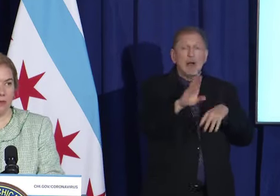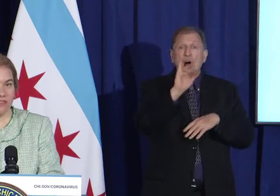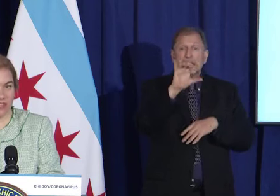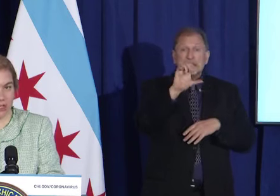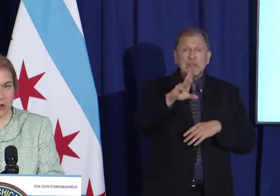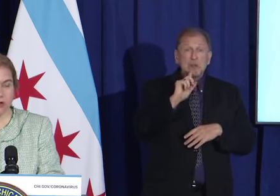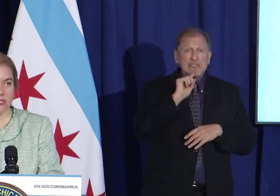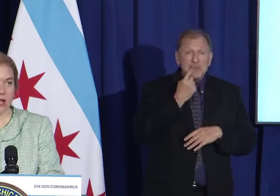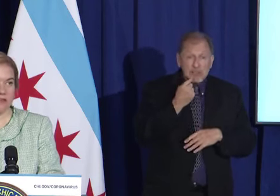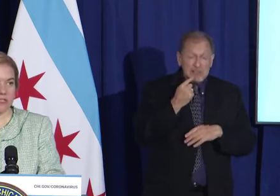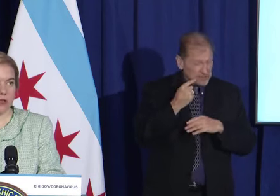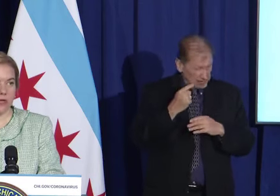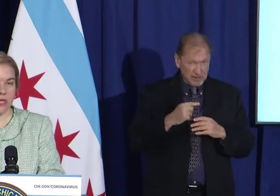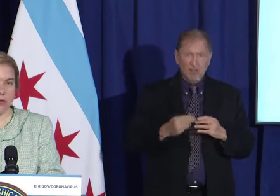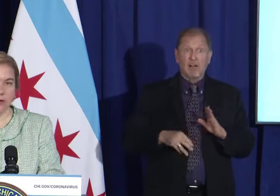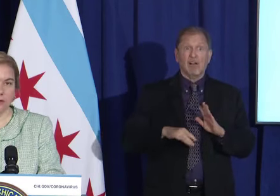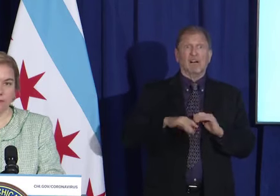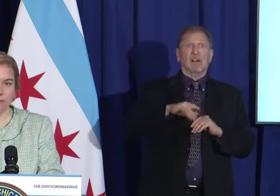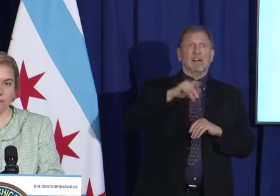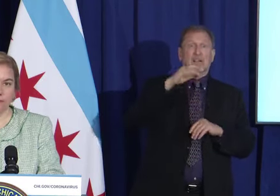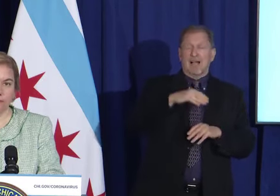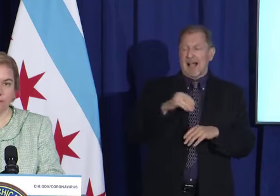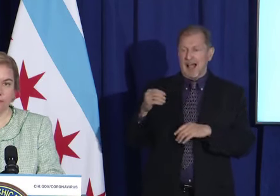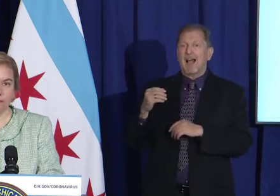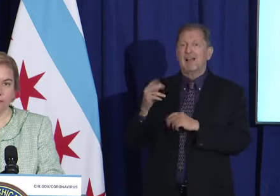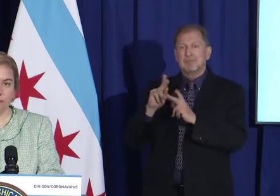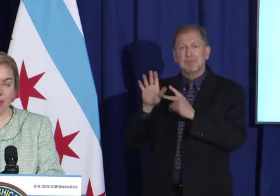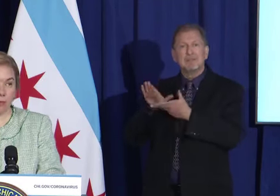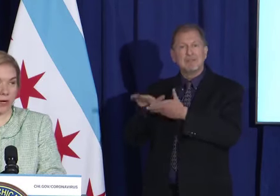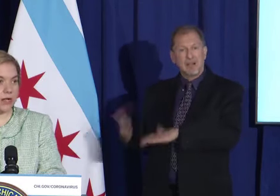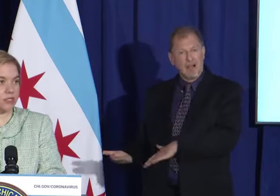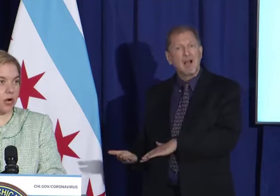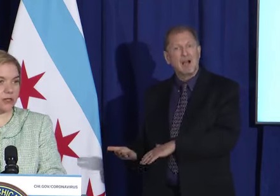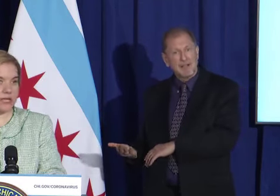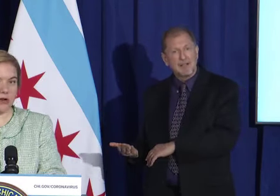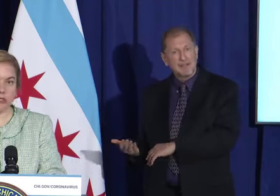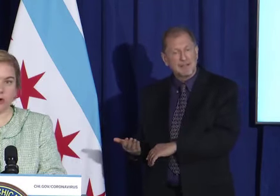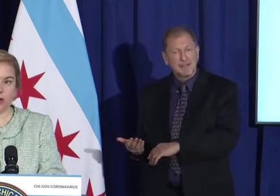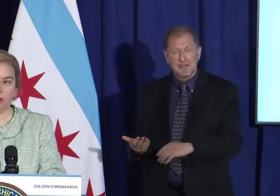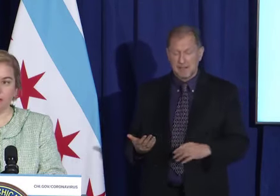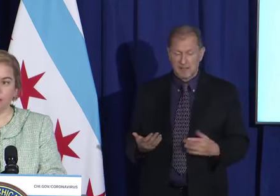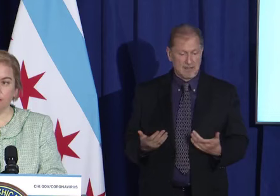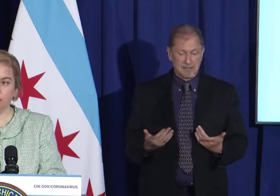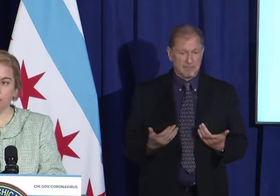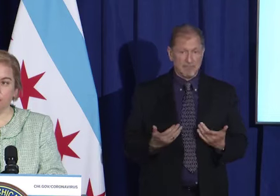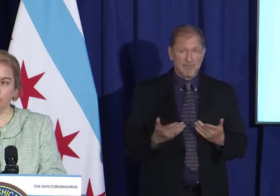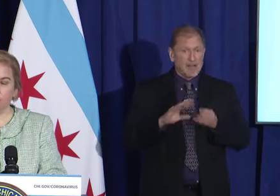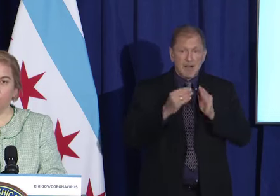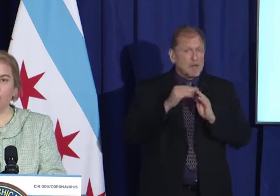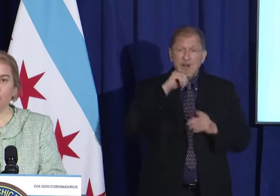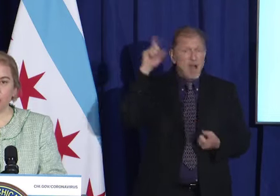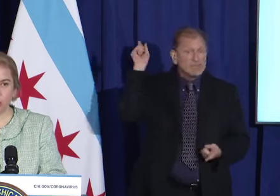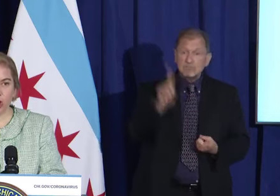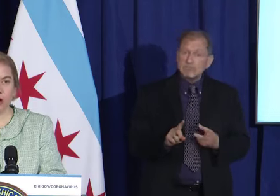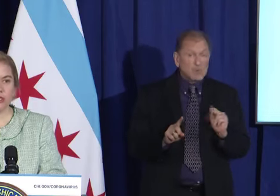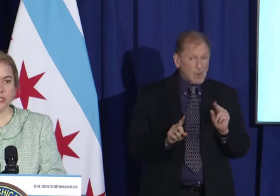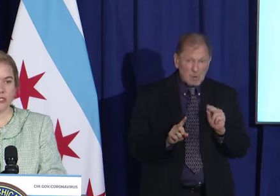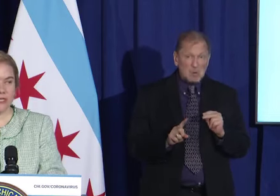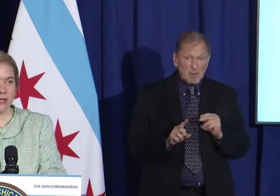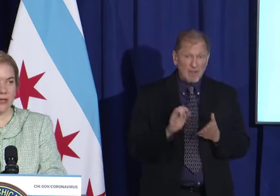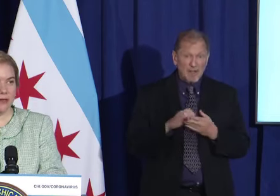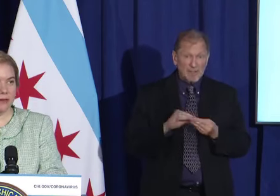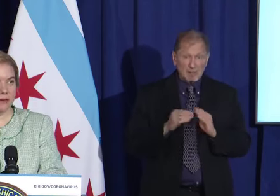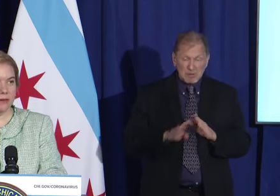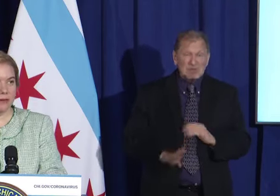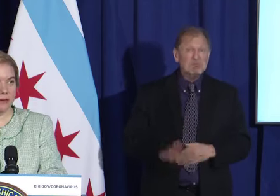We've seen no sign of slowing here, and we're in uncharted territory. We are the largest